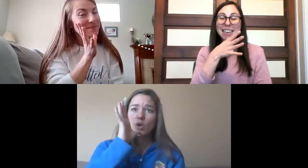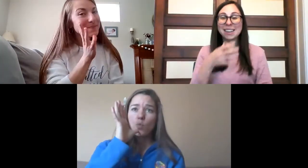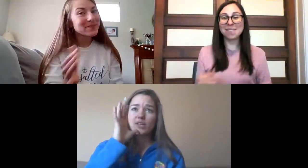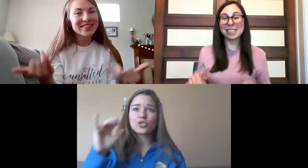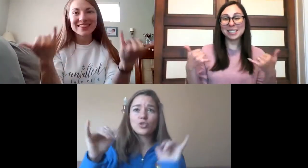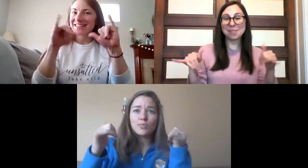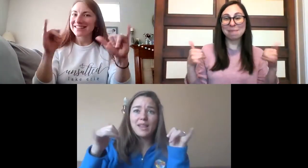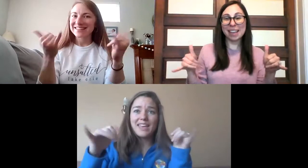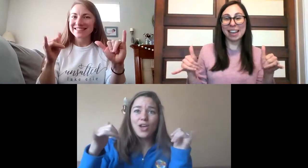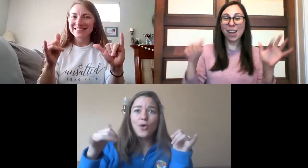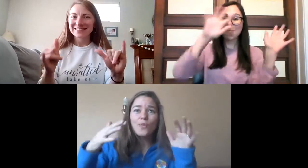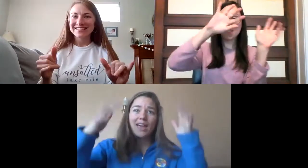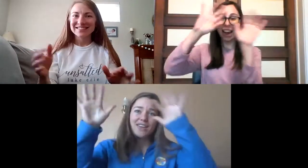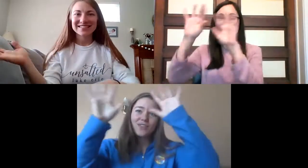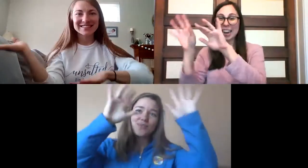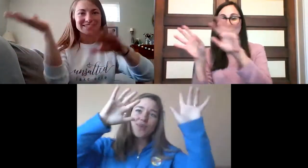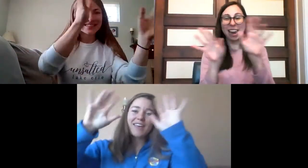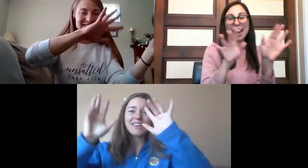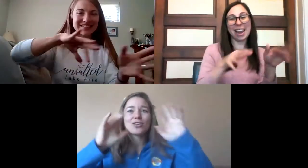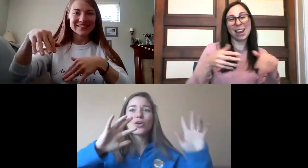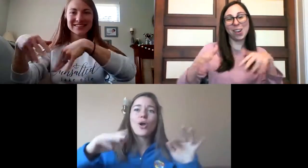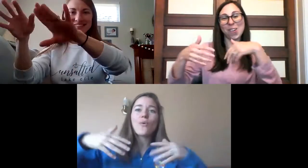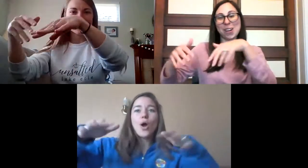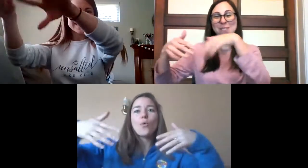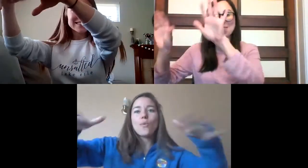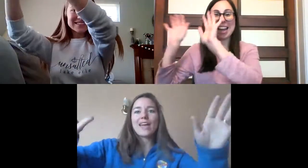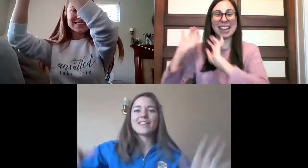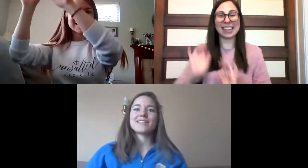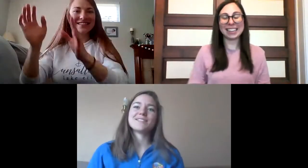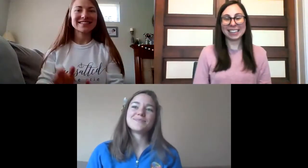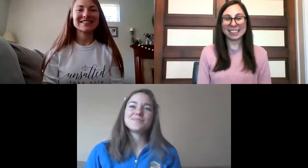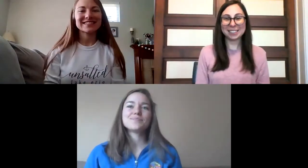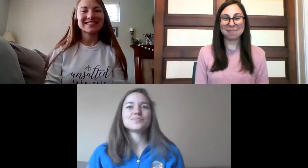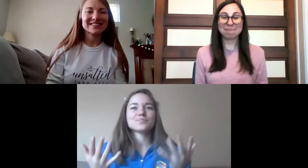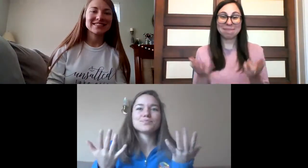wants to play rain rain go away